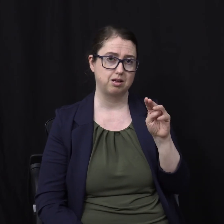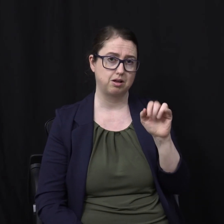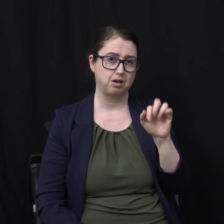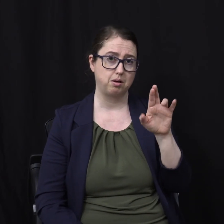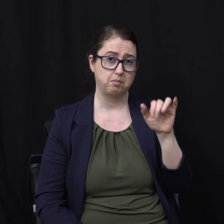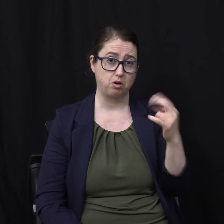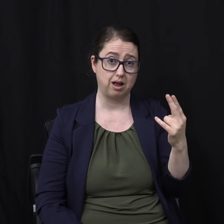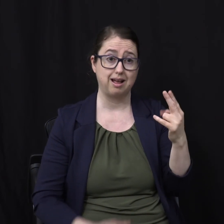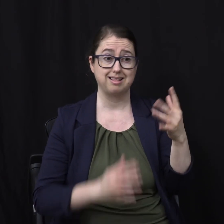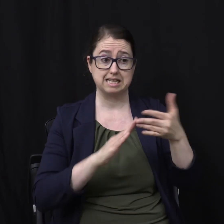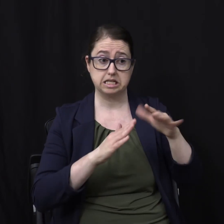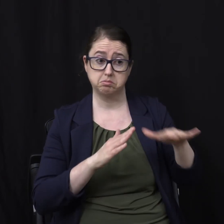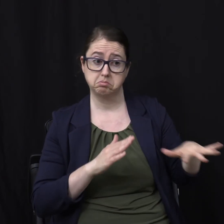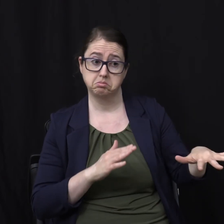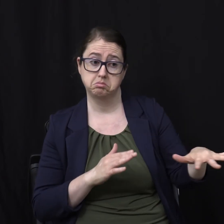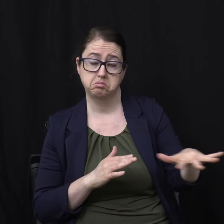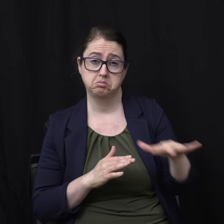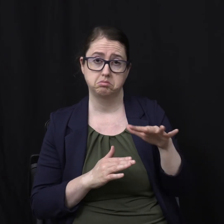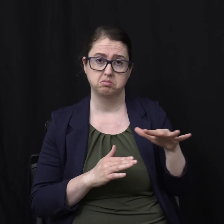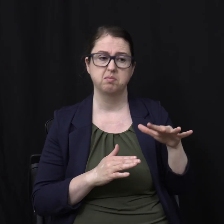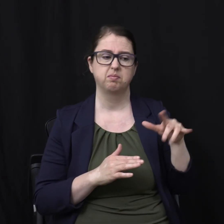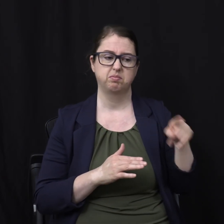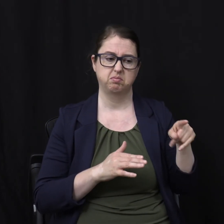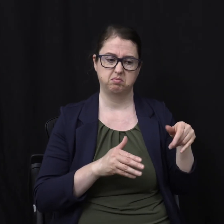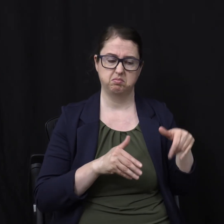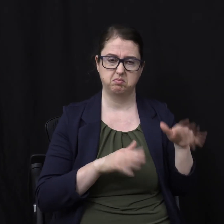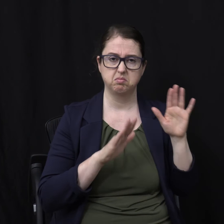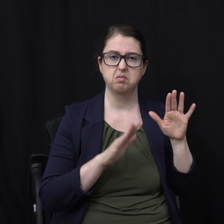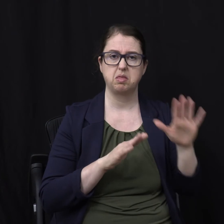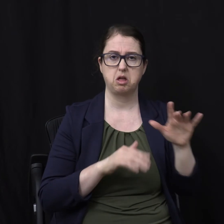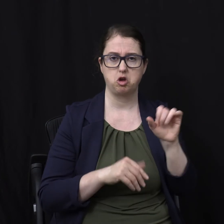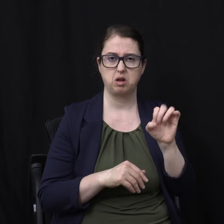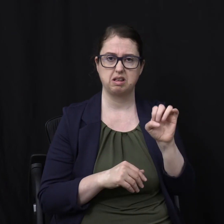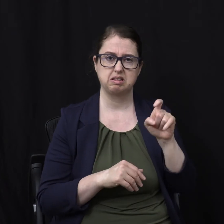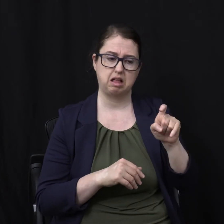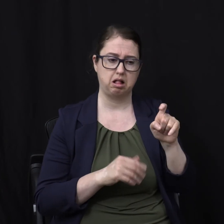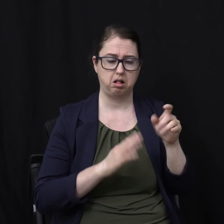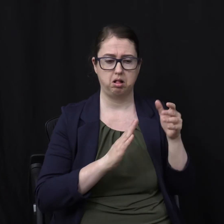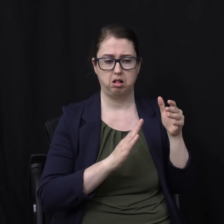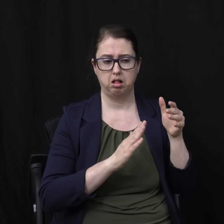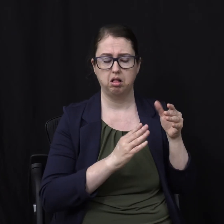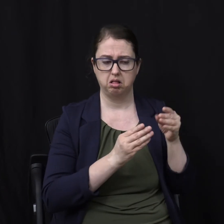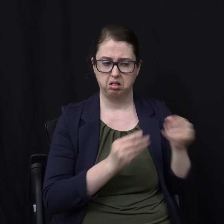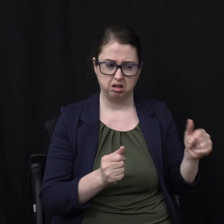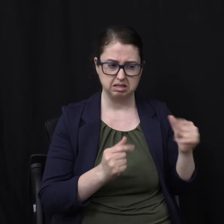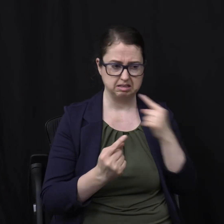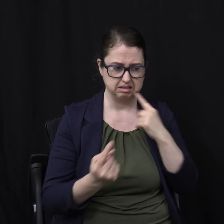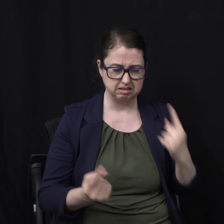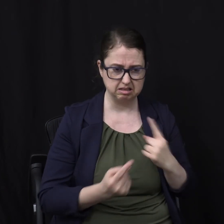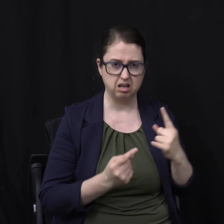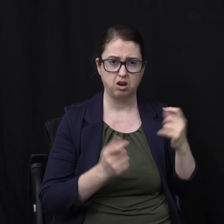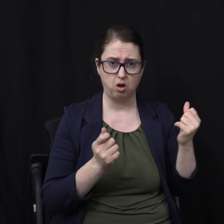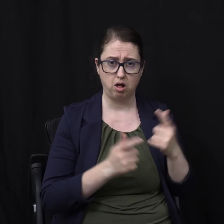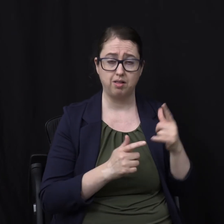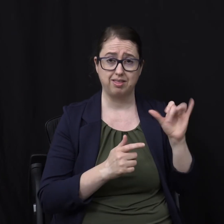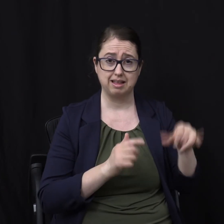In a similar manner to these Having given themselves over To sexual immorality And gone after strange flesh Are set forth as an example